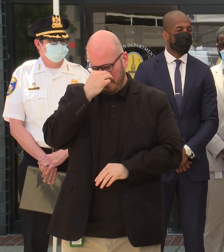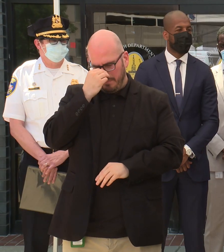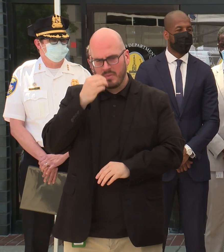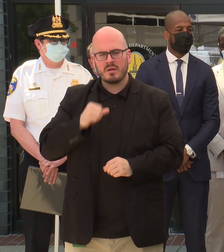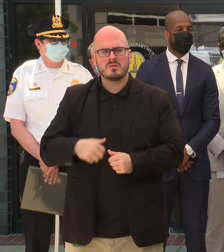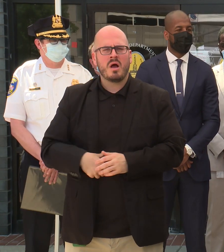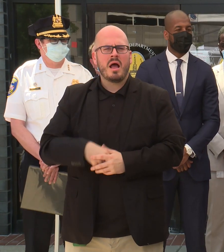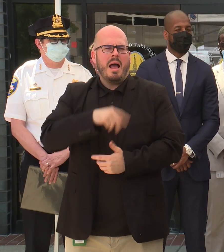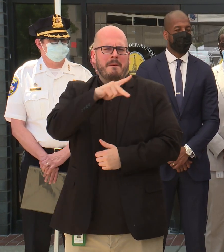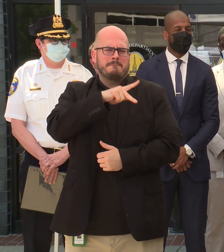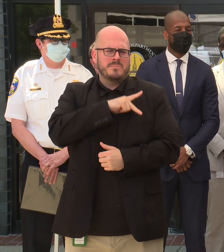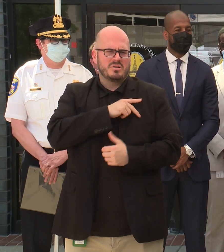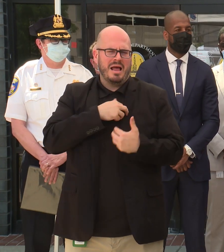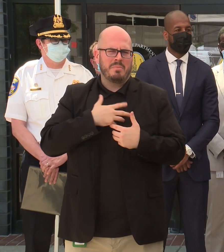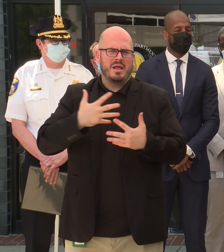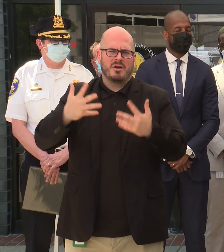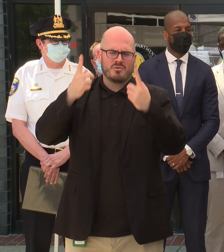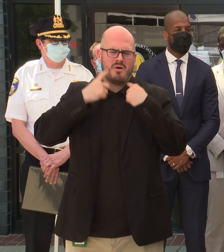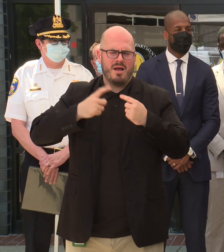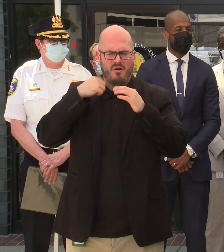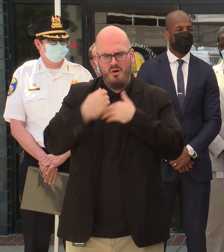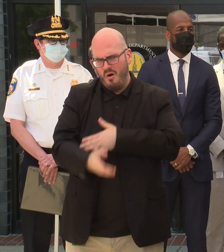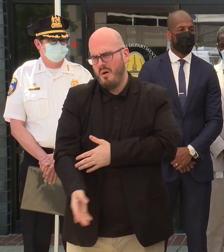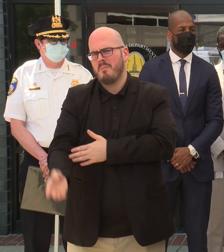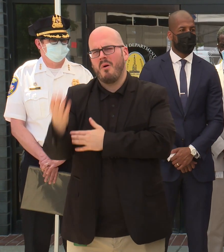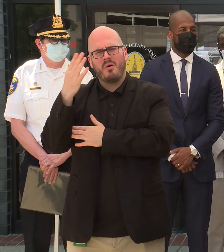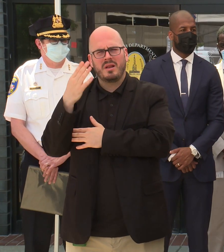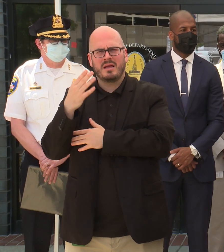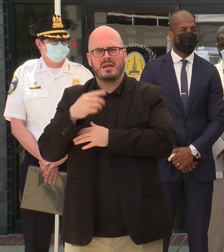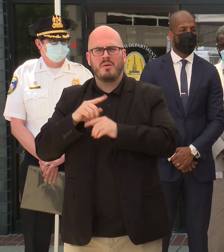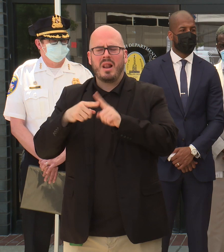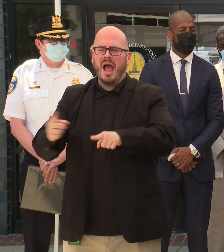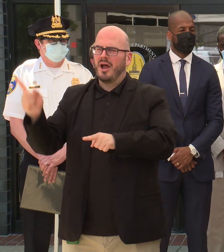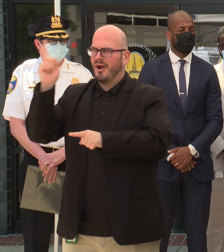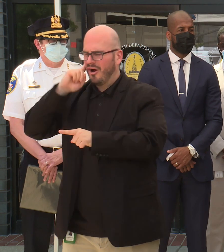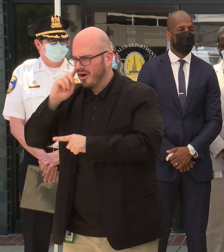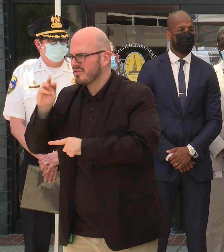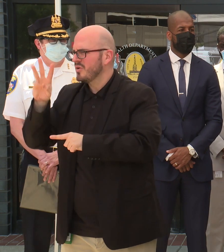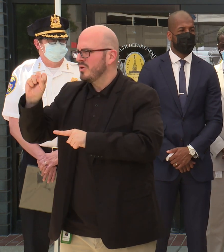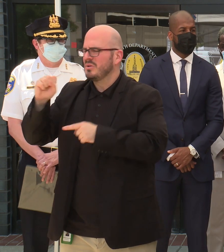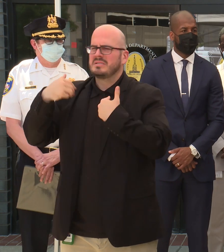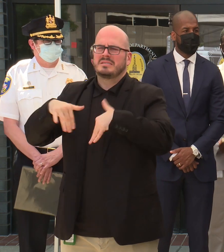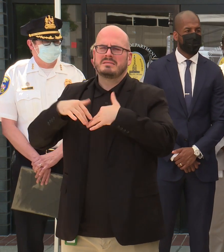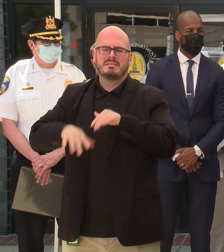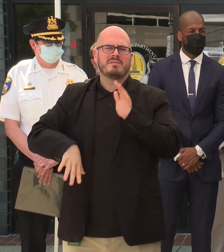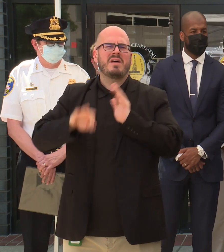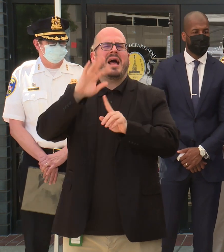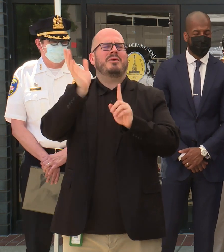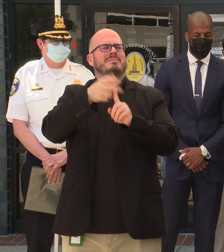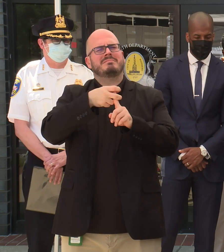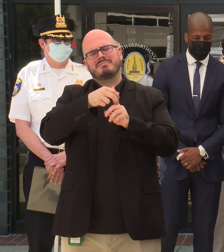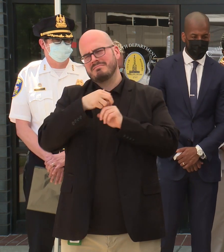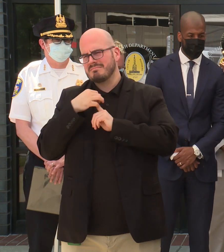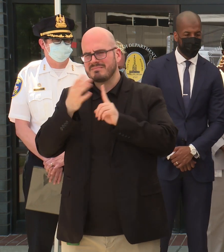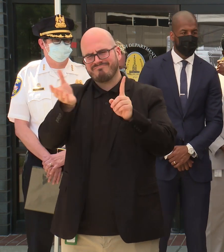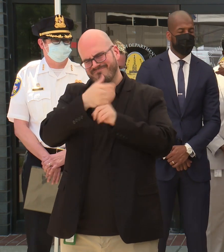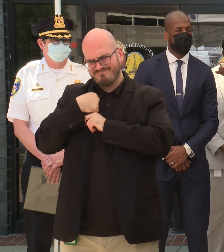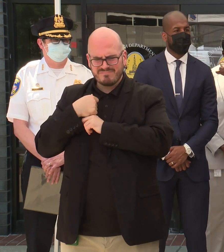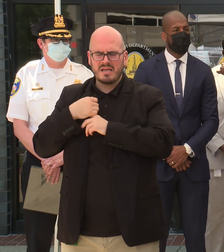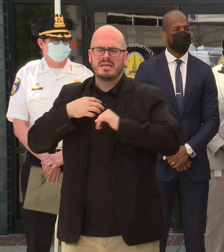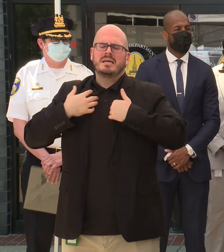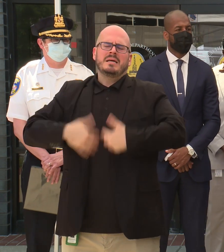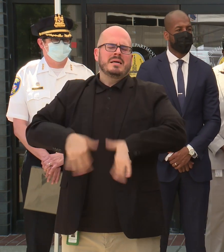I personally have been crying all morning just after hearing this news. It is the kind of thing um,